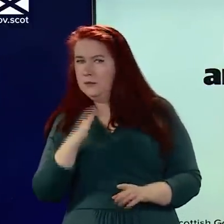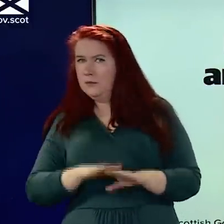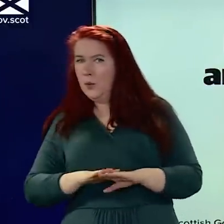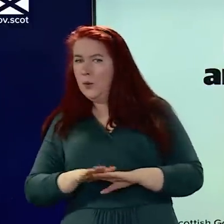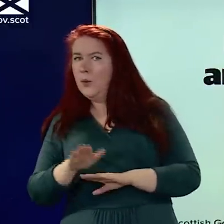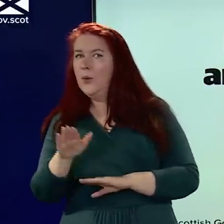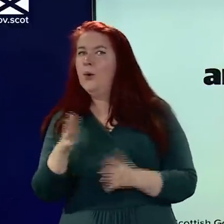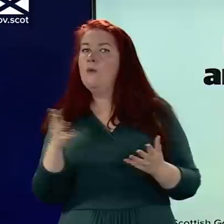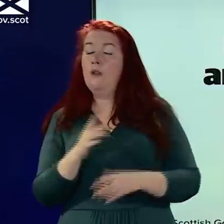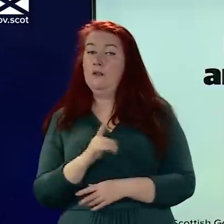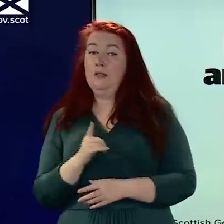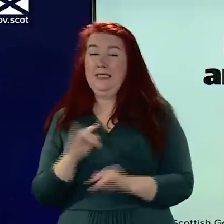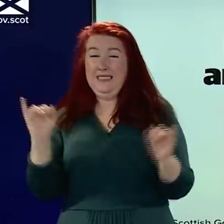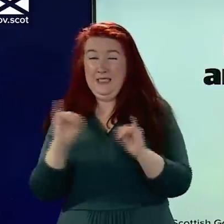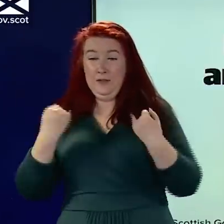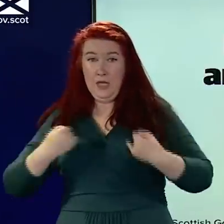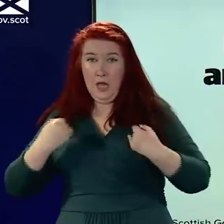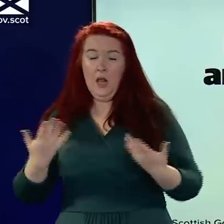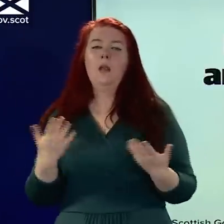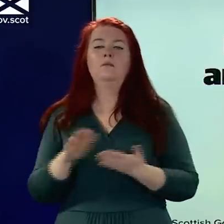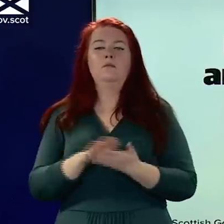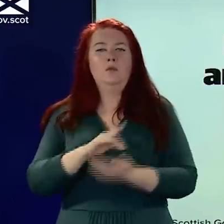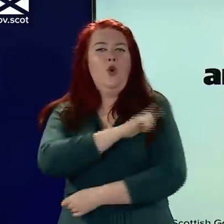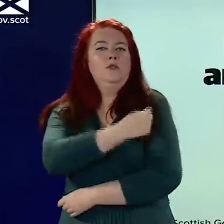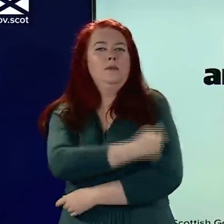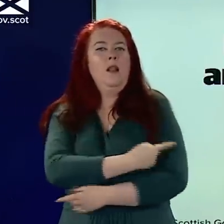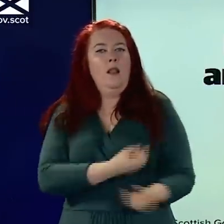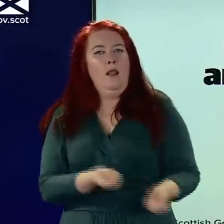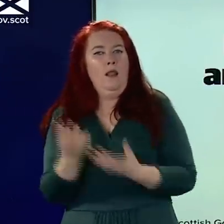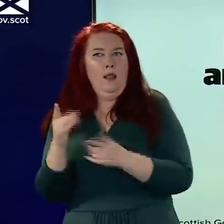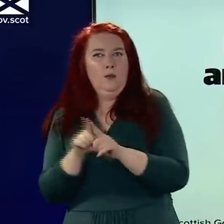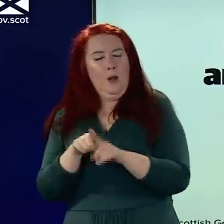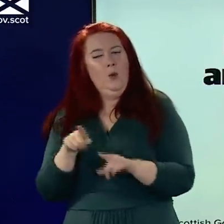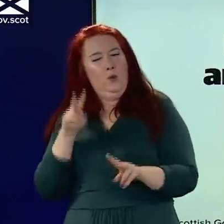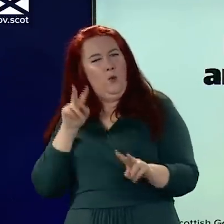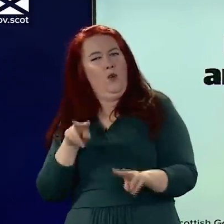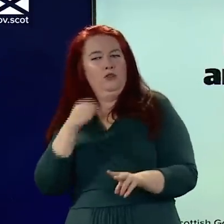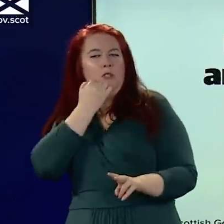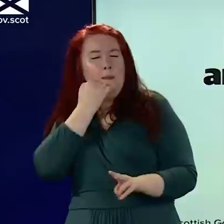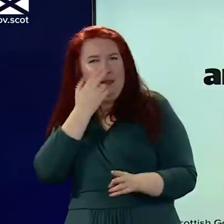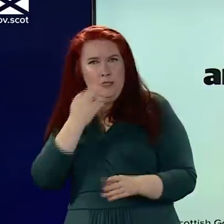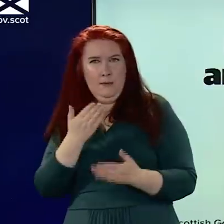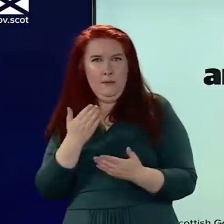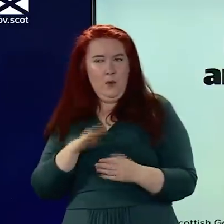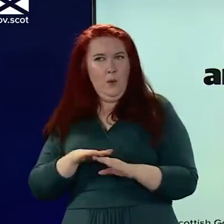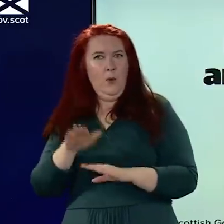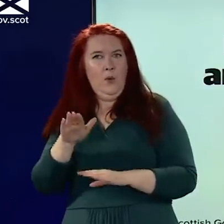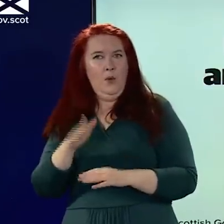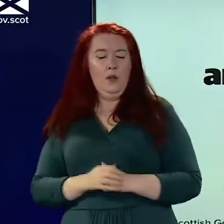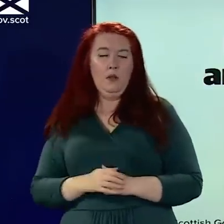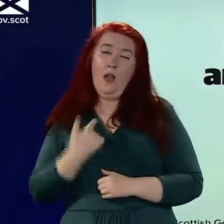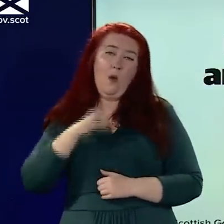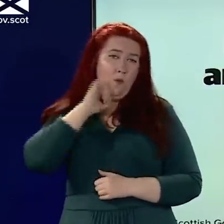increase in serious illness and obviously in people being hospitalised. So I will continue to keep you updated